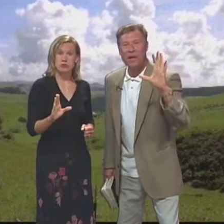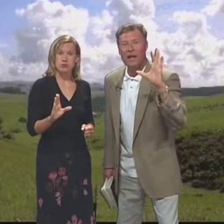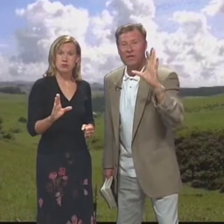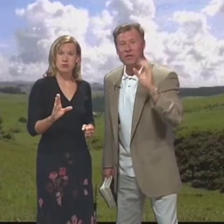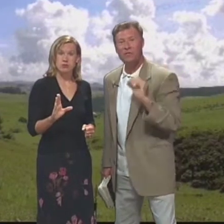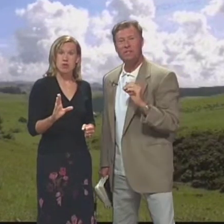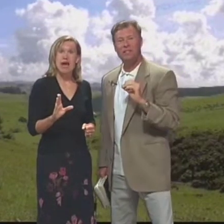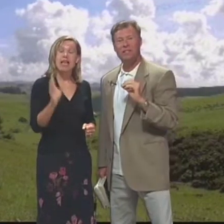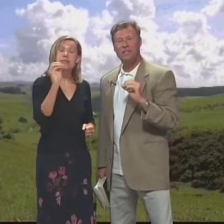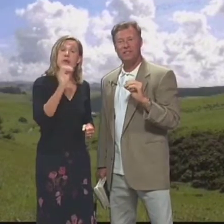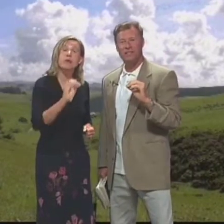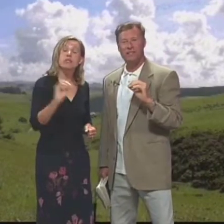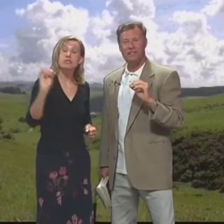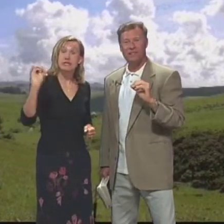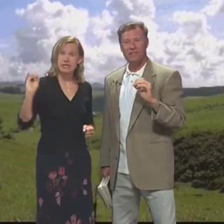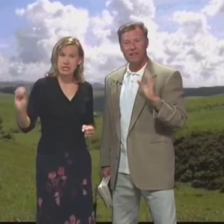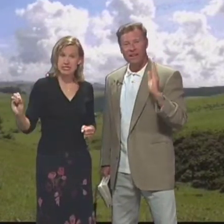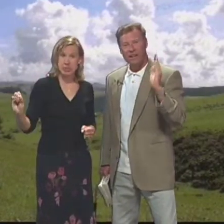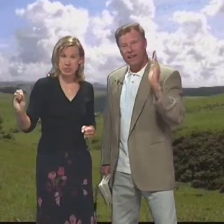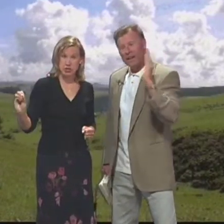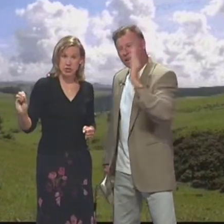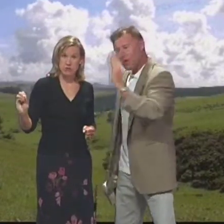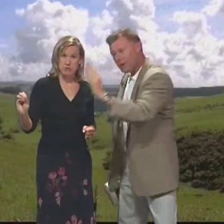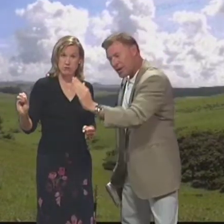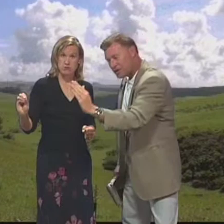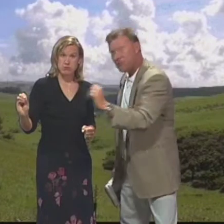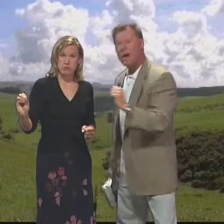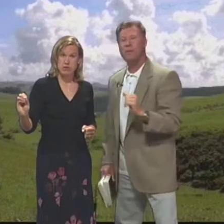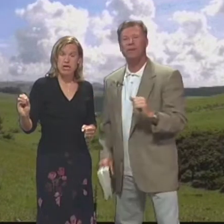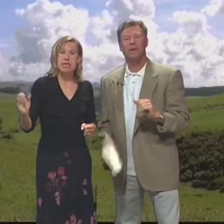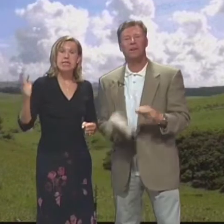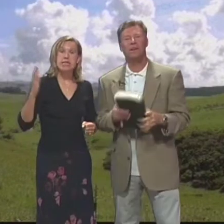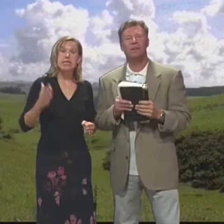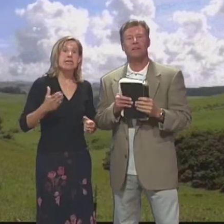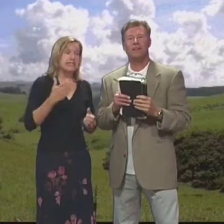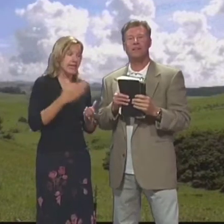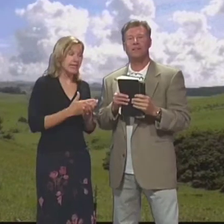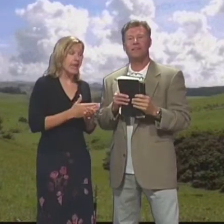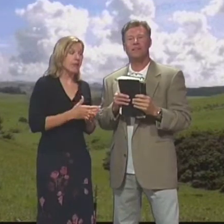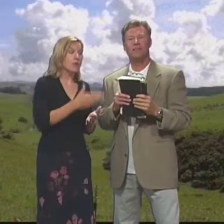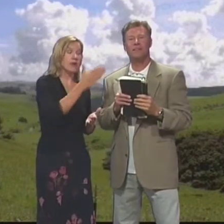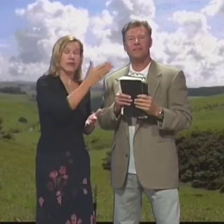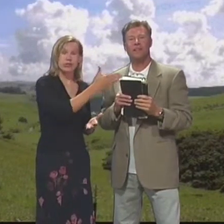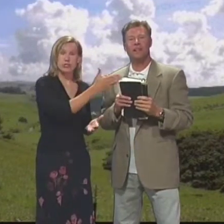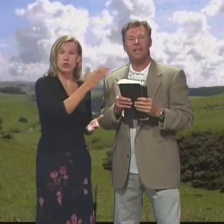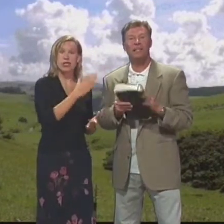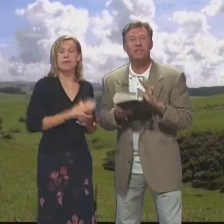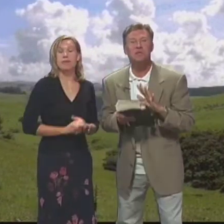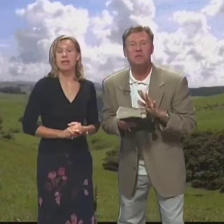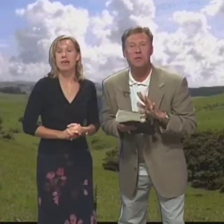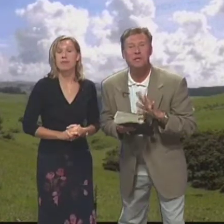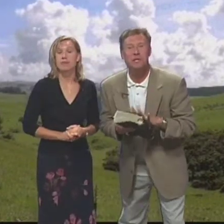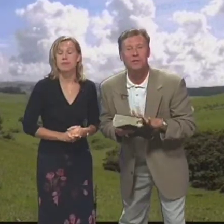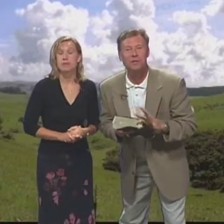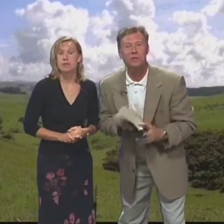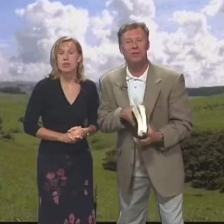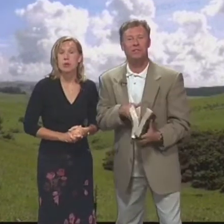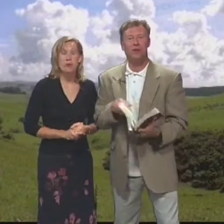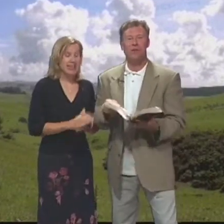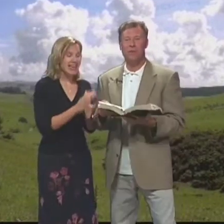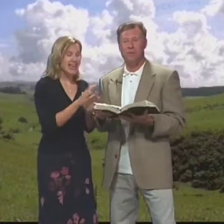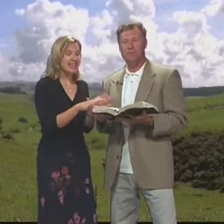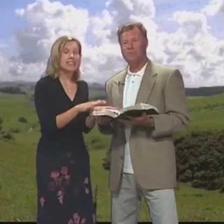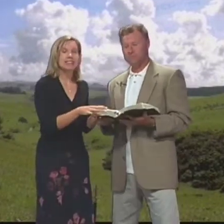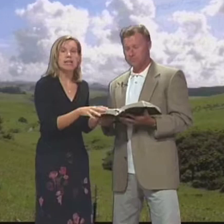make a discernment Ahí debemos discernir la situación And go the direction of the Bible Y ser guiados Por la dirección de la Biblia This here is the